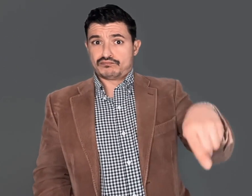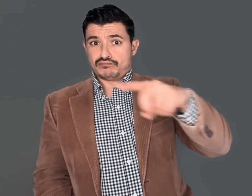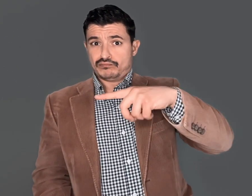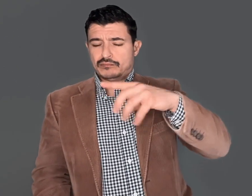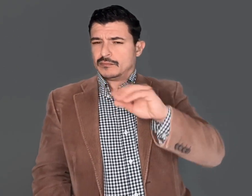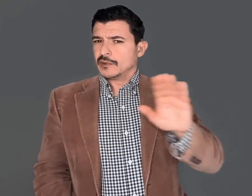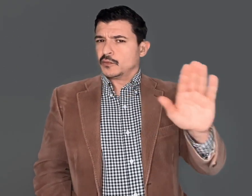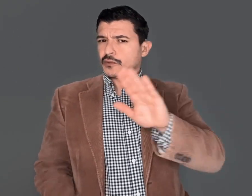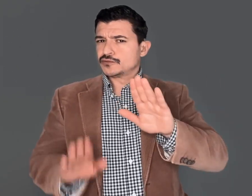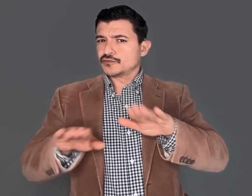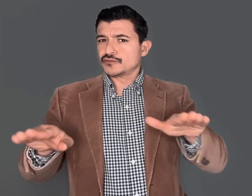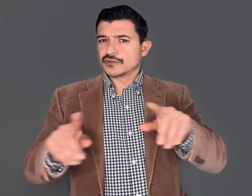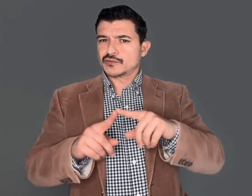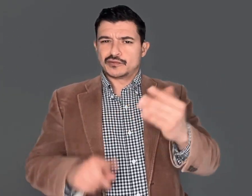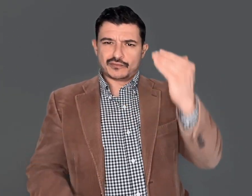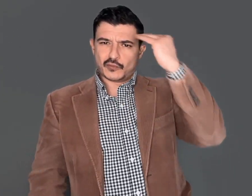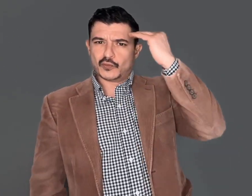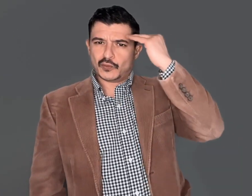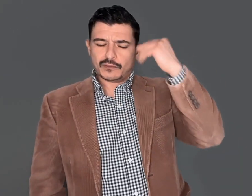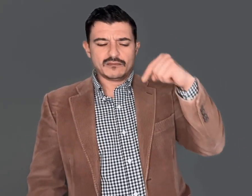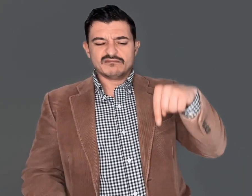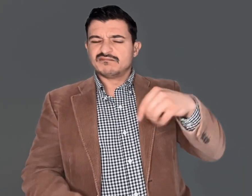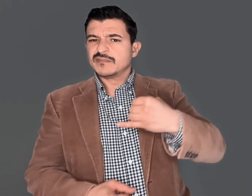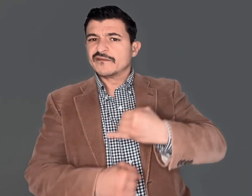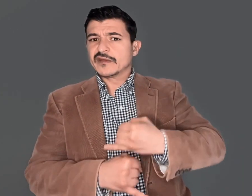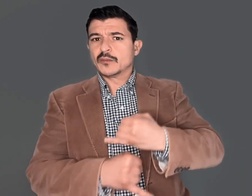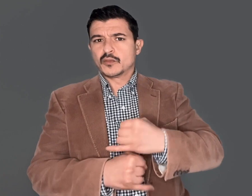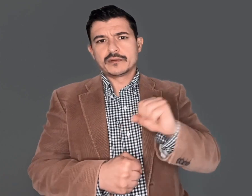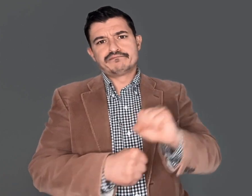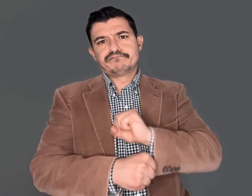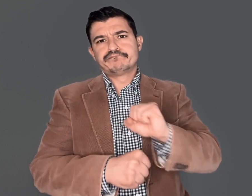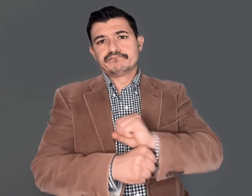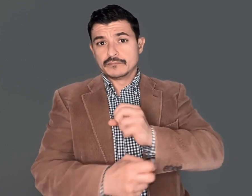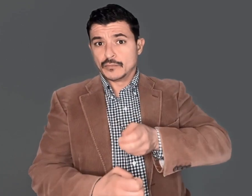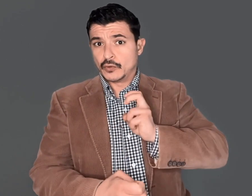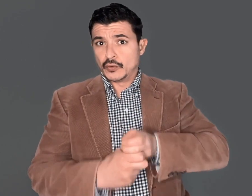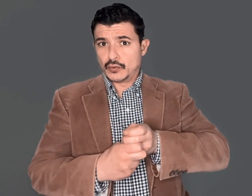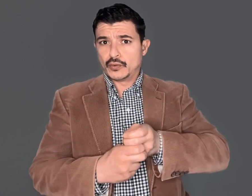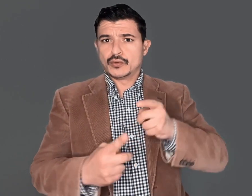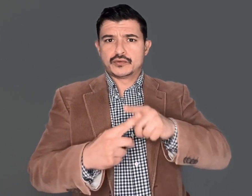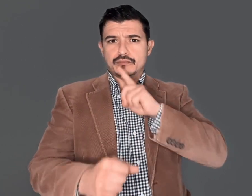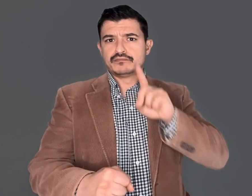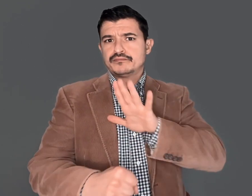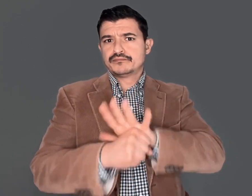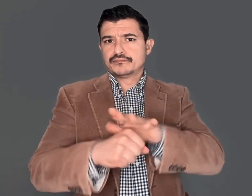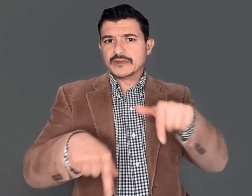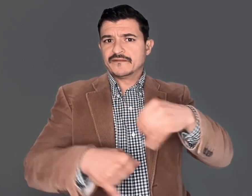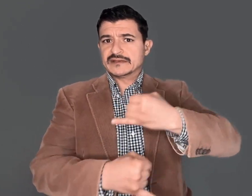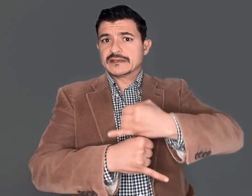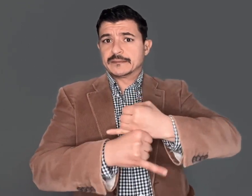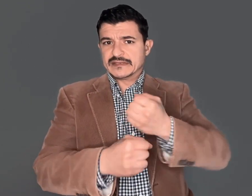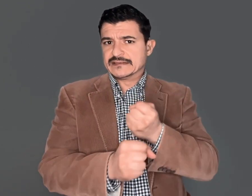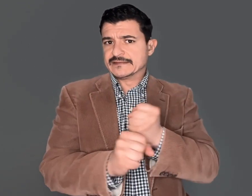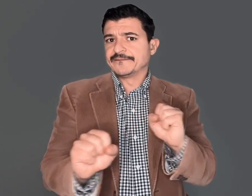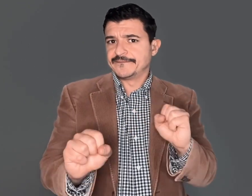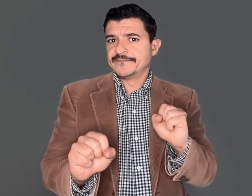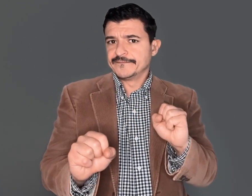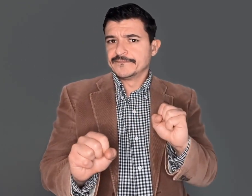We would like you parents and students to know that Fanwood is working hard to ensure that